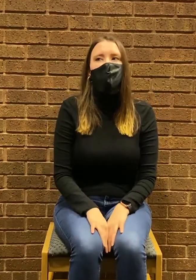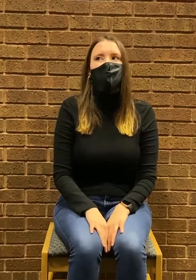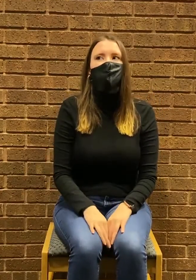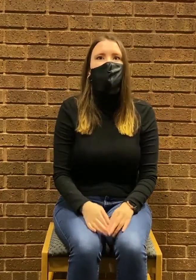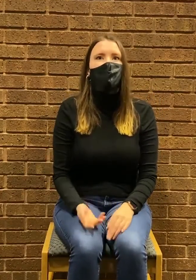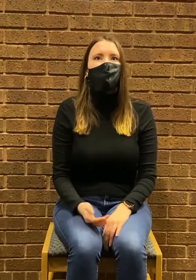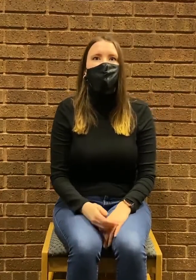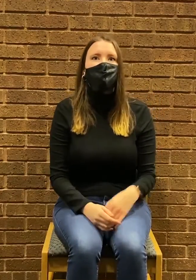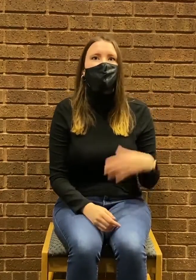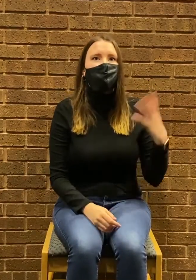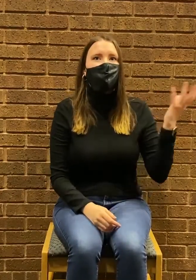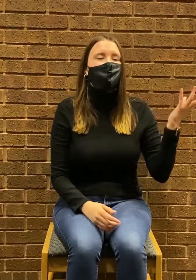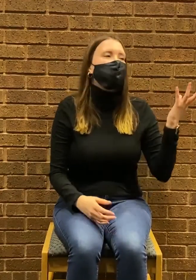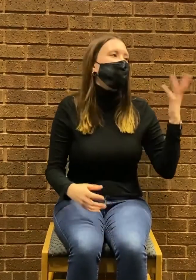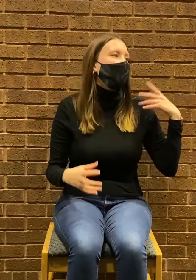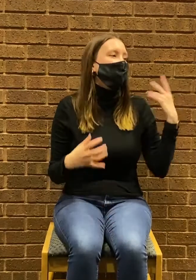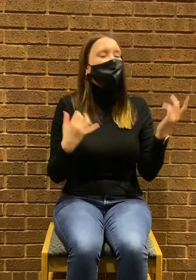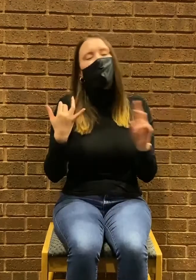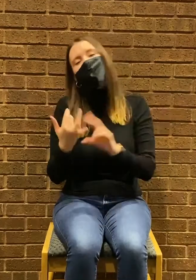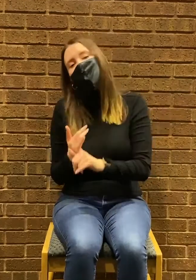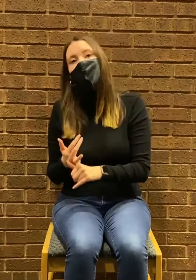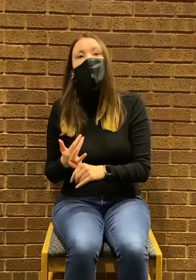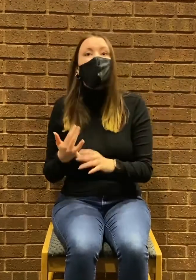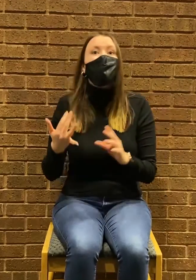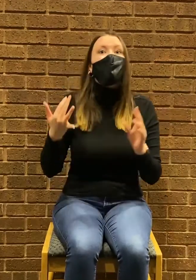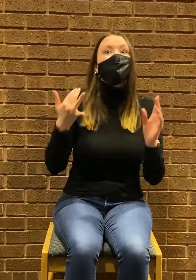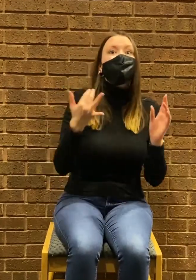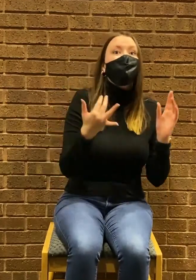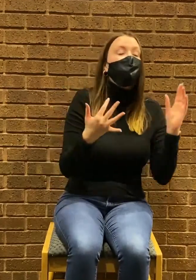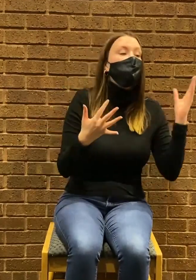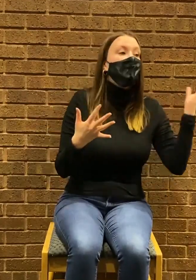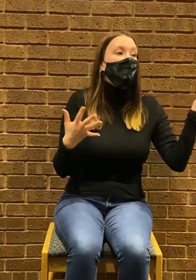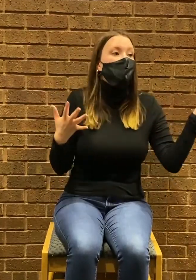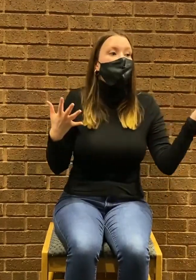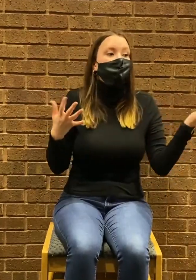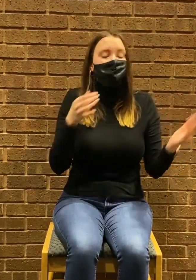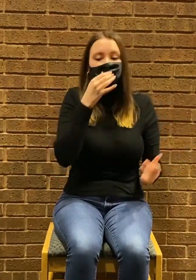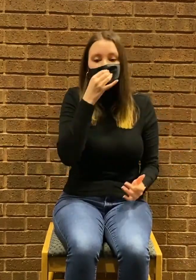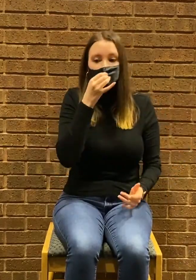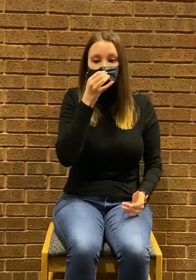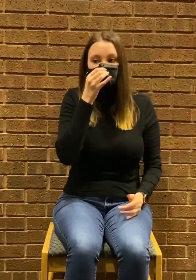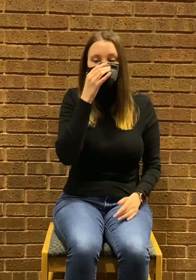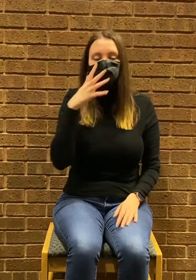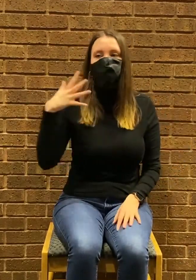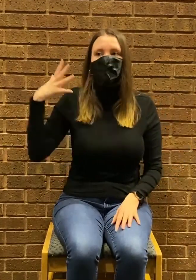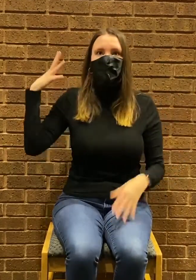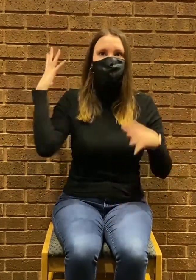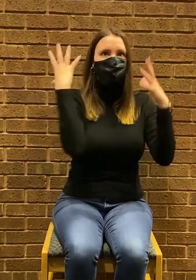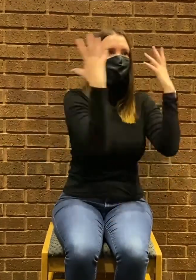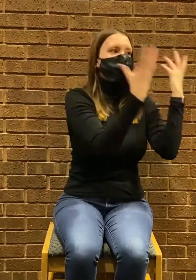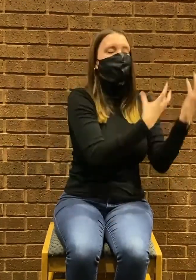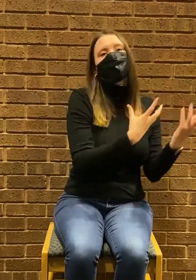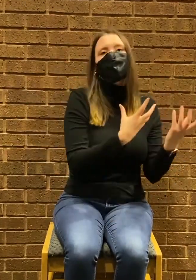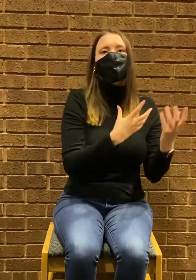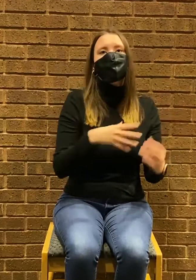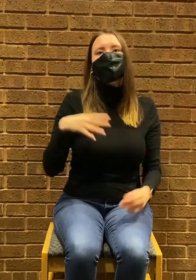a sound and like it has to be of the time it has to be um you know the has to be coherent it